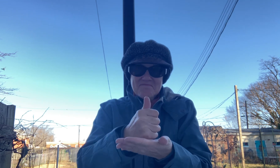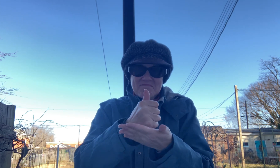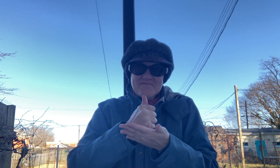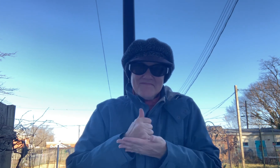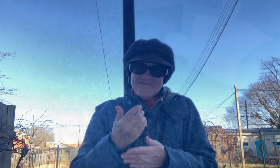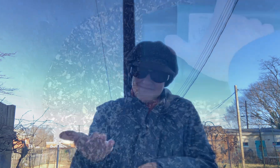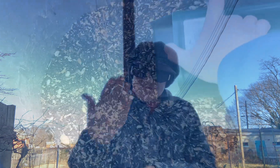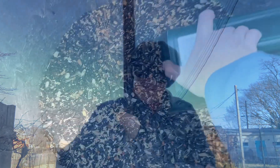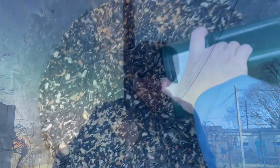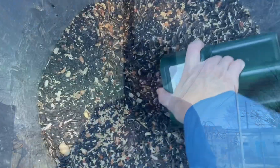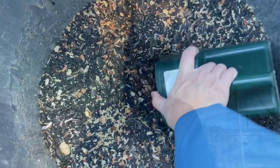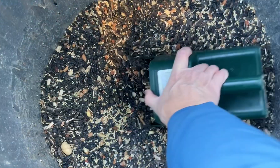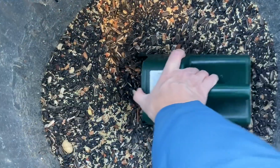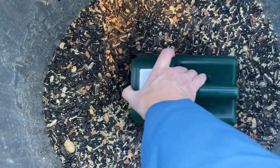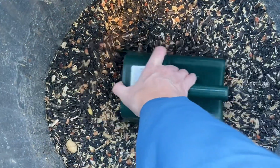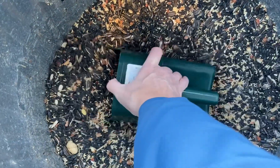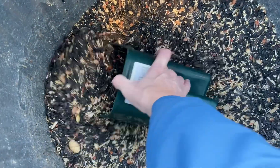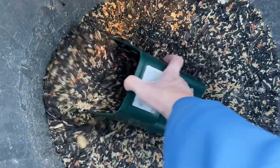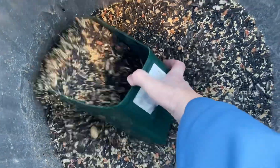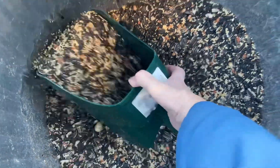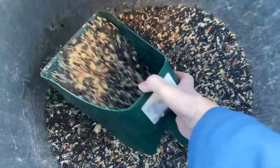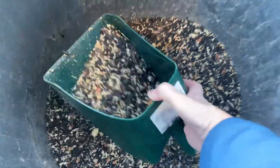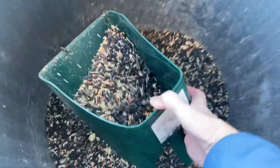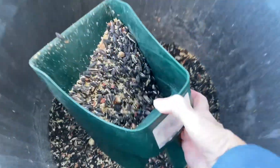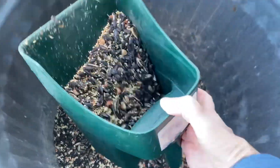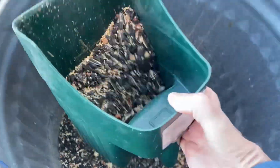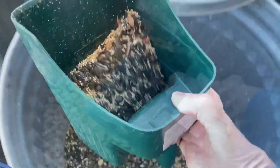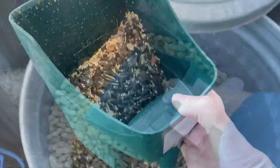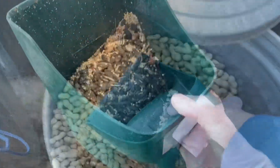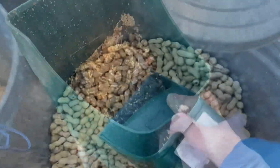let's feed the birds and the squirrels come on